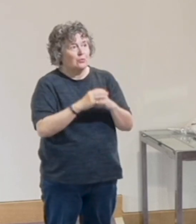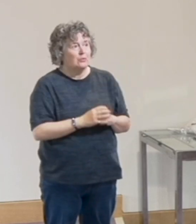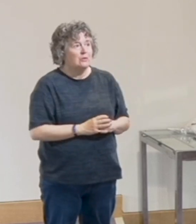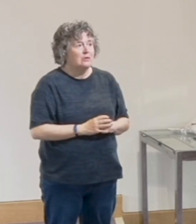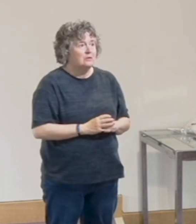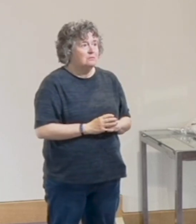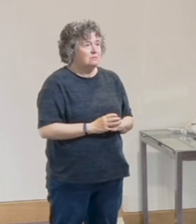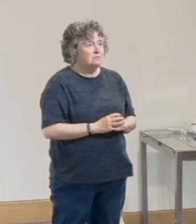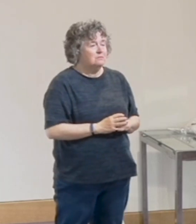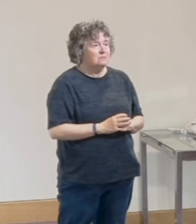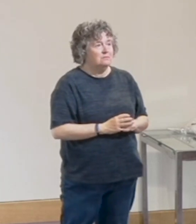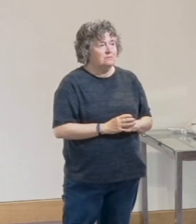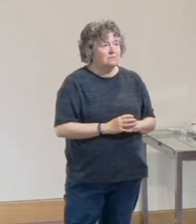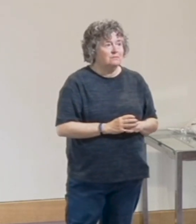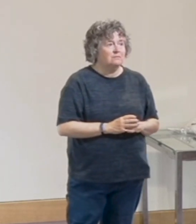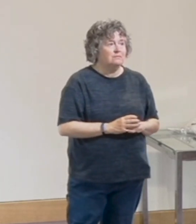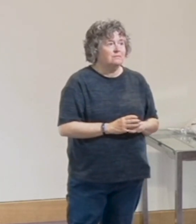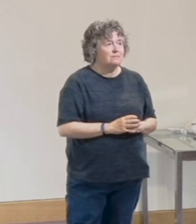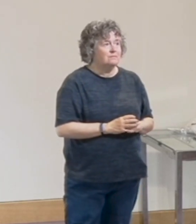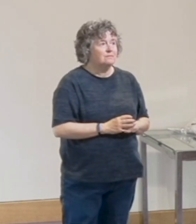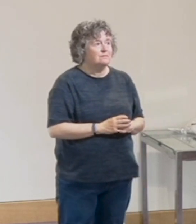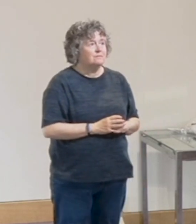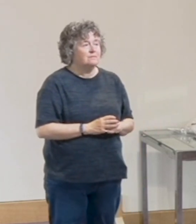don't suppose the dresses have changed much at all anyway.